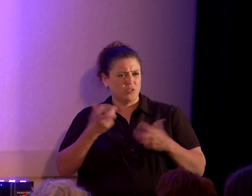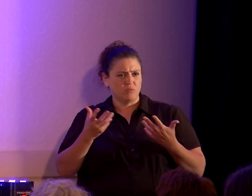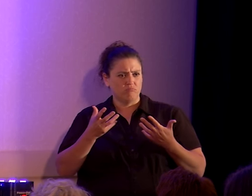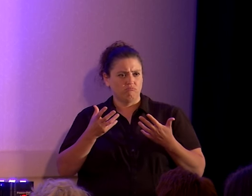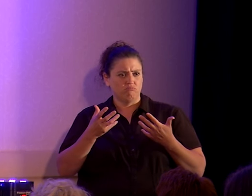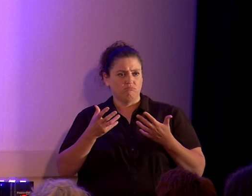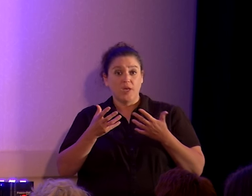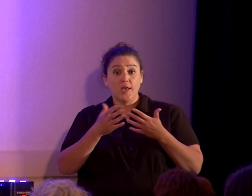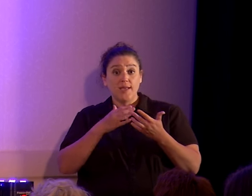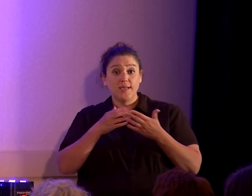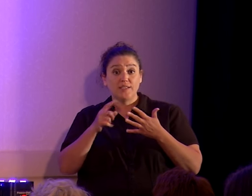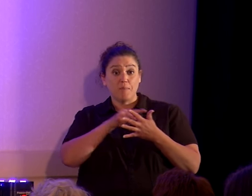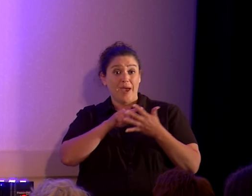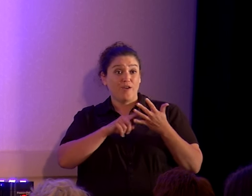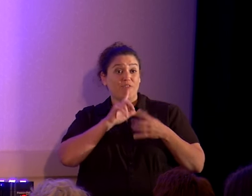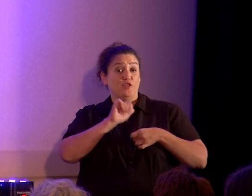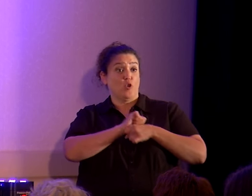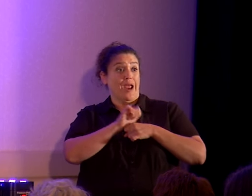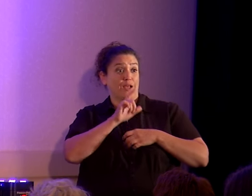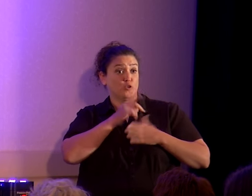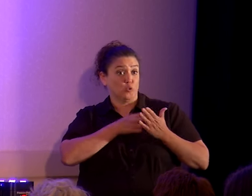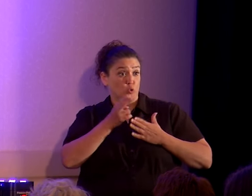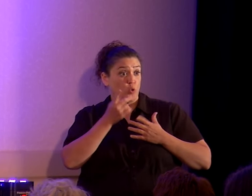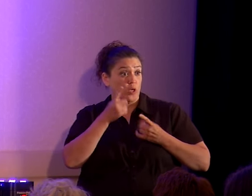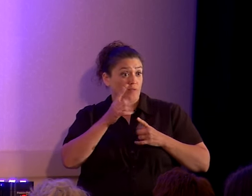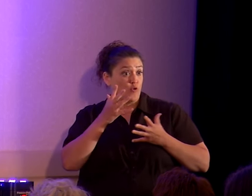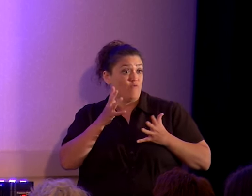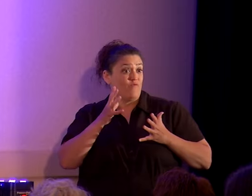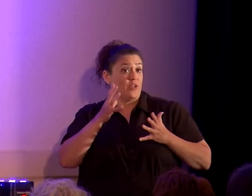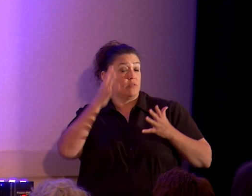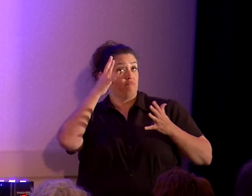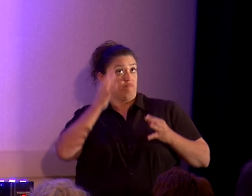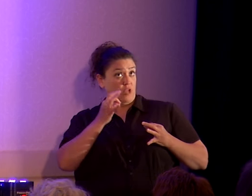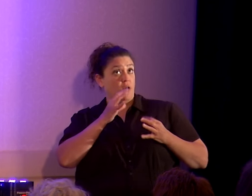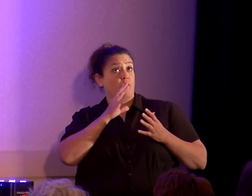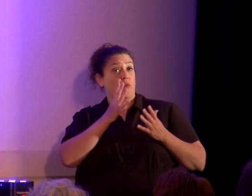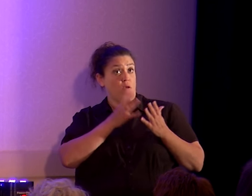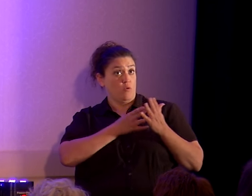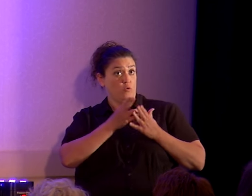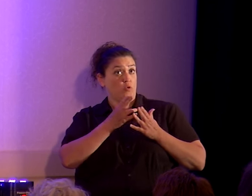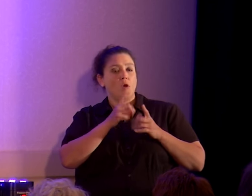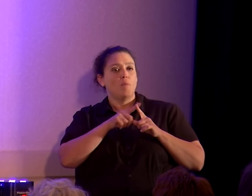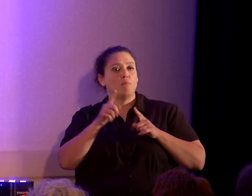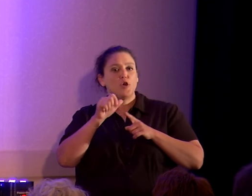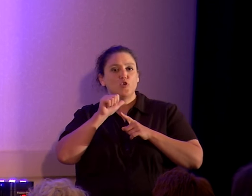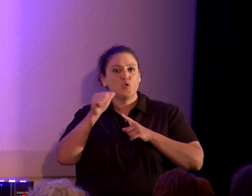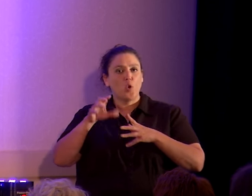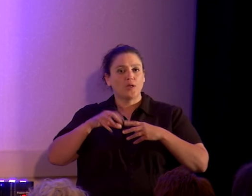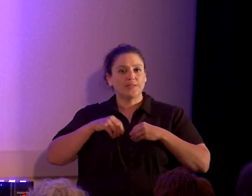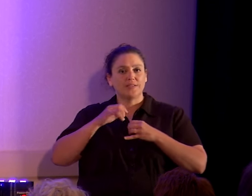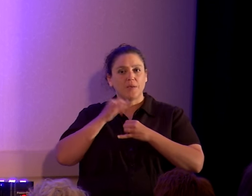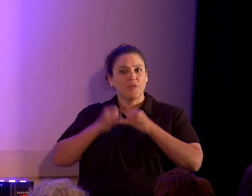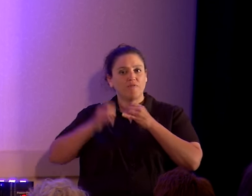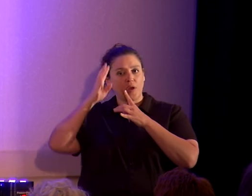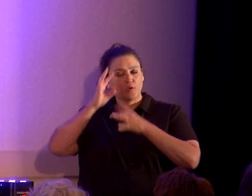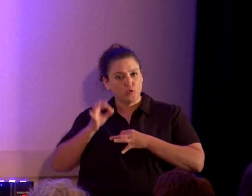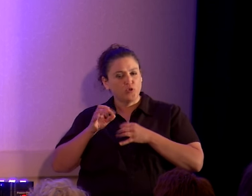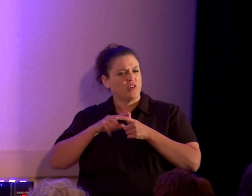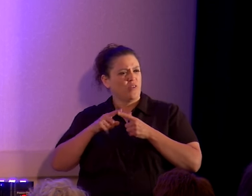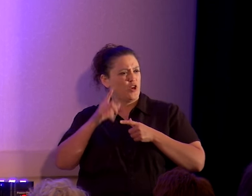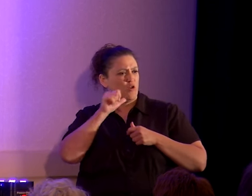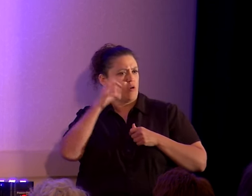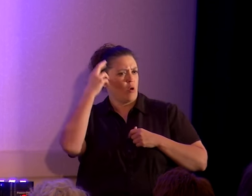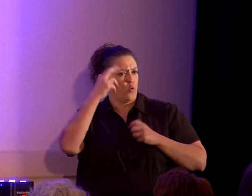actually true. If you're convinced that they're true and you don't accept the conclusion, you're being irrational. Our goal is to